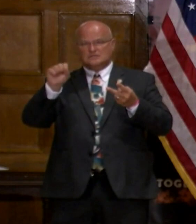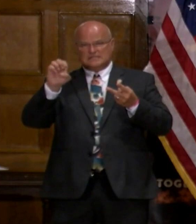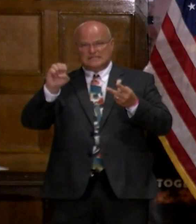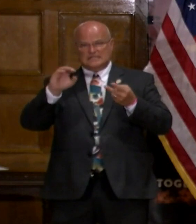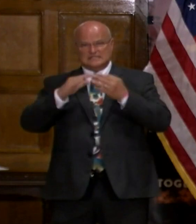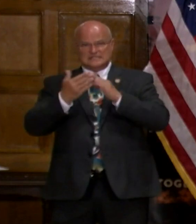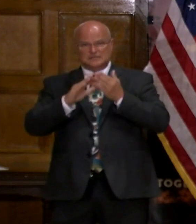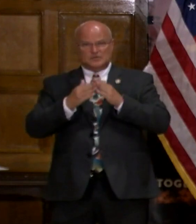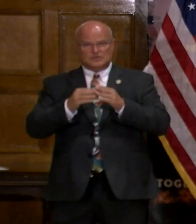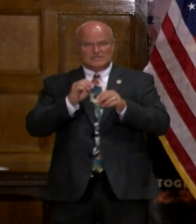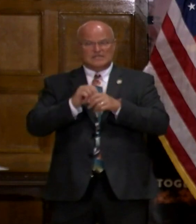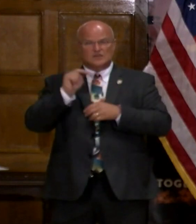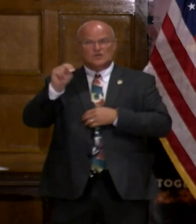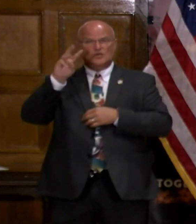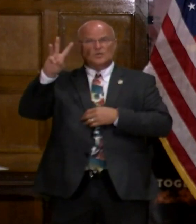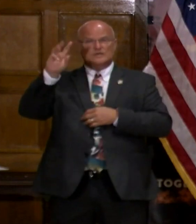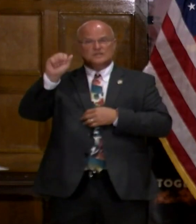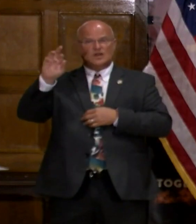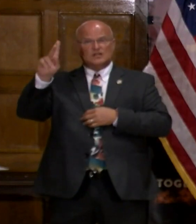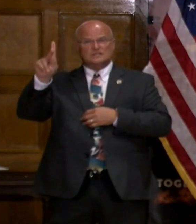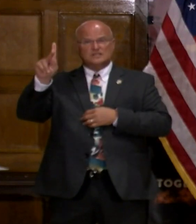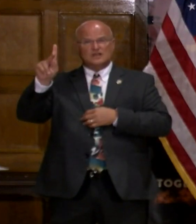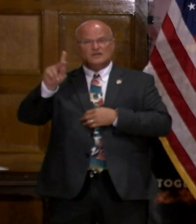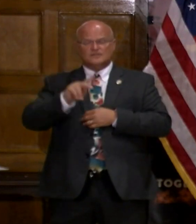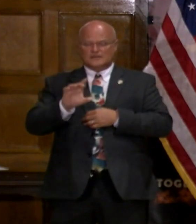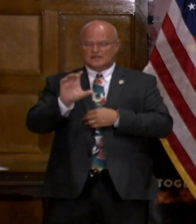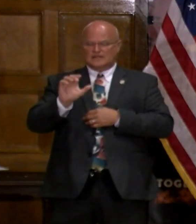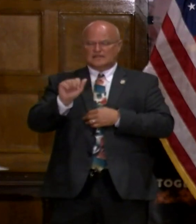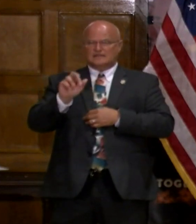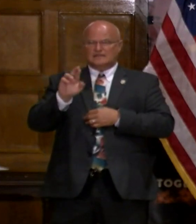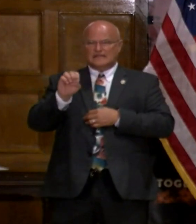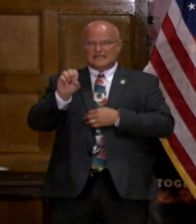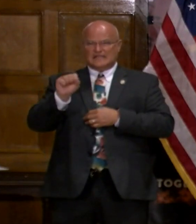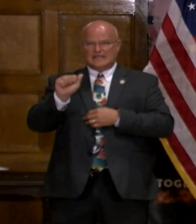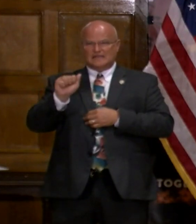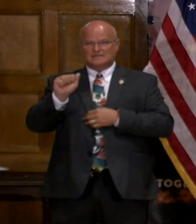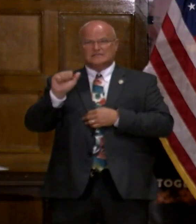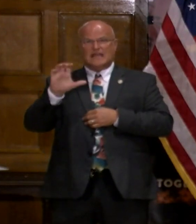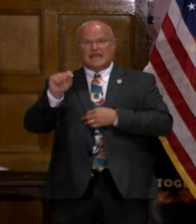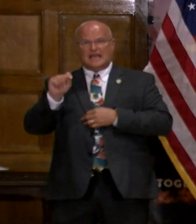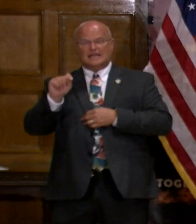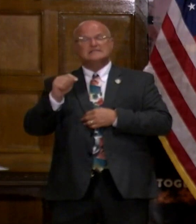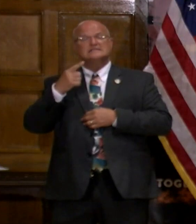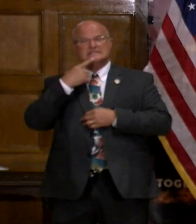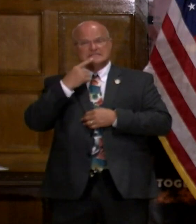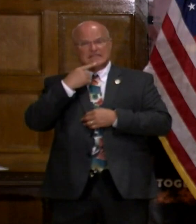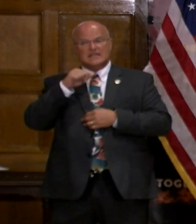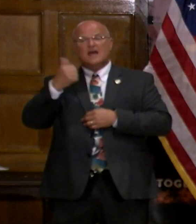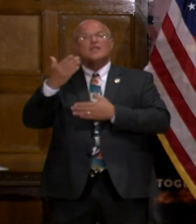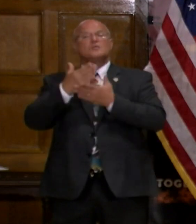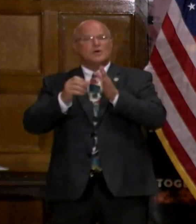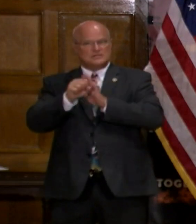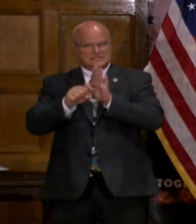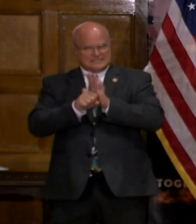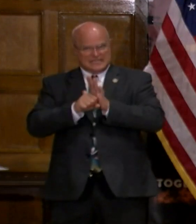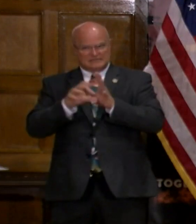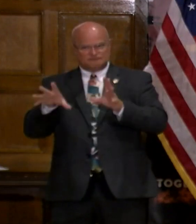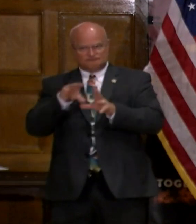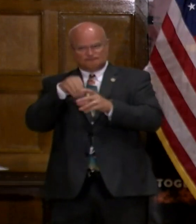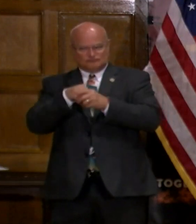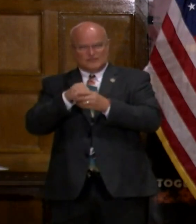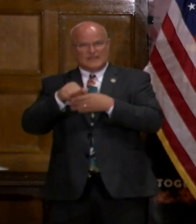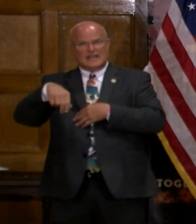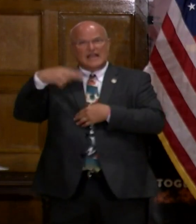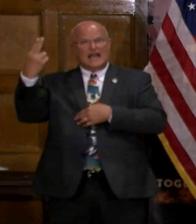Arkansas. And the CARES Act Steering Committee expanded that to include other parts of the state that had